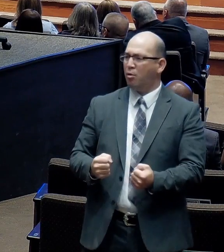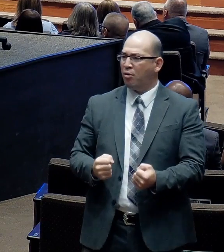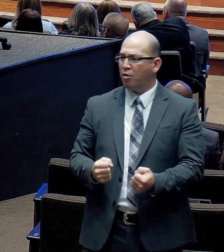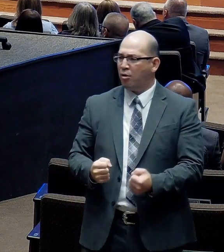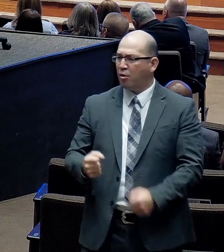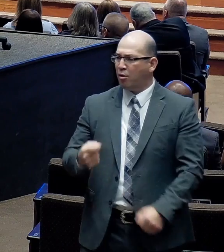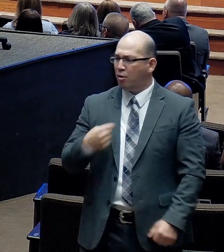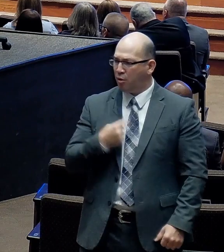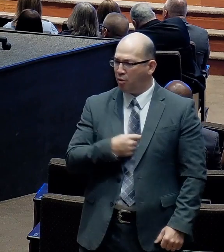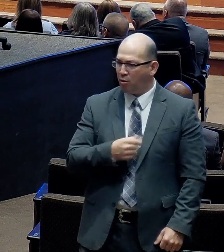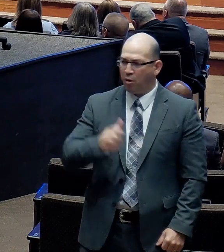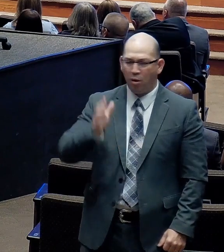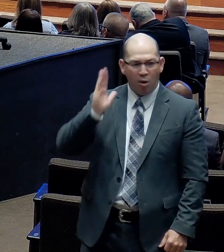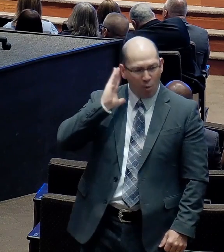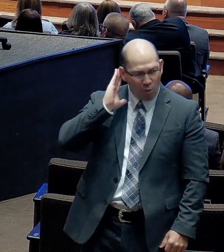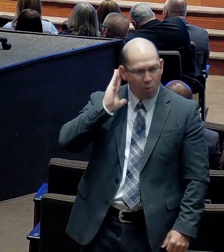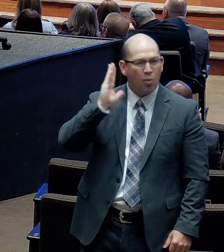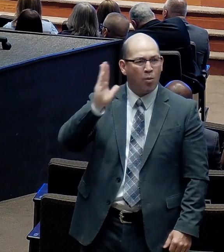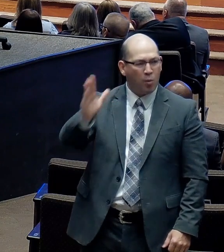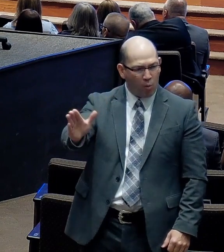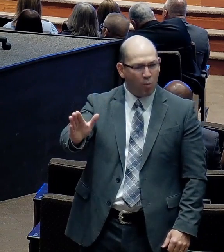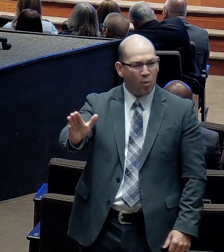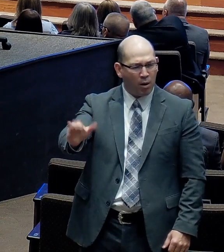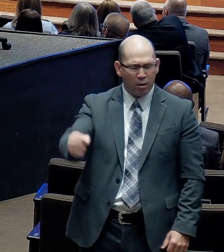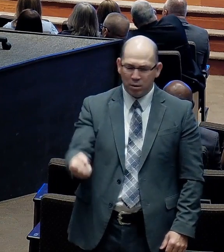We are more than conquerors. Through him. That loved it.